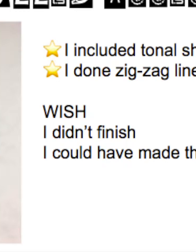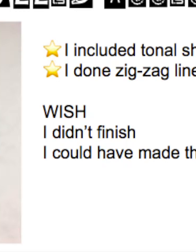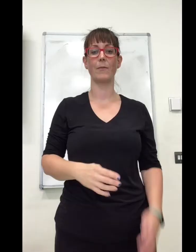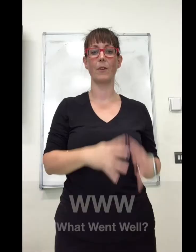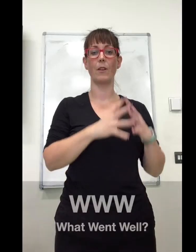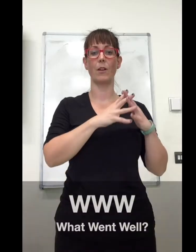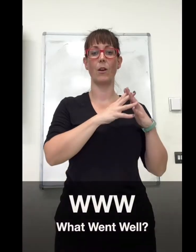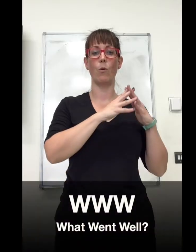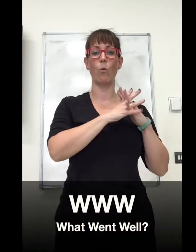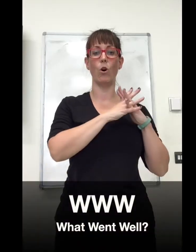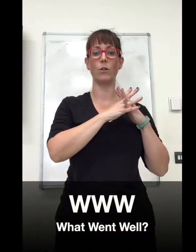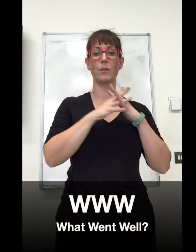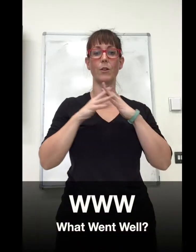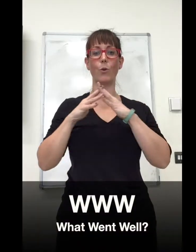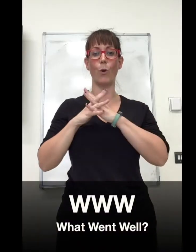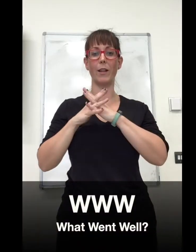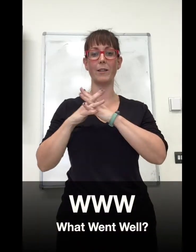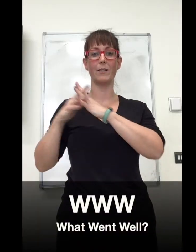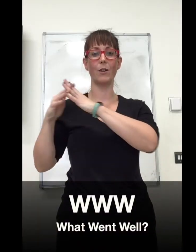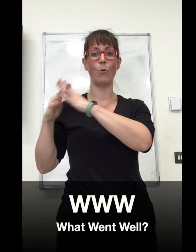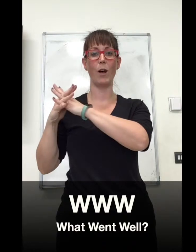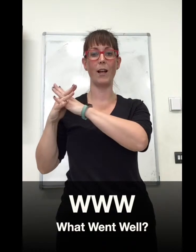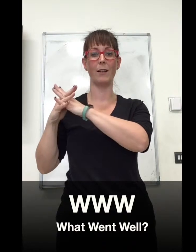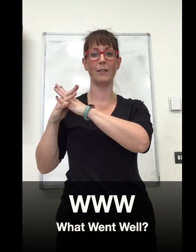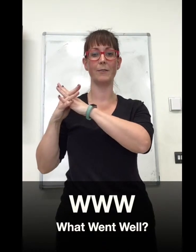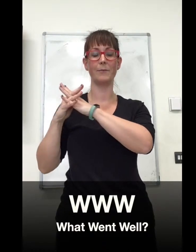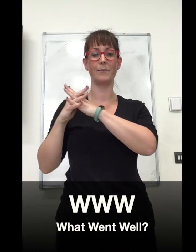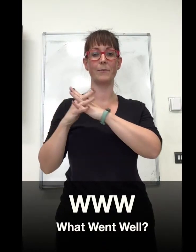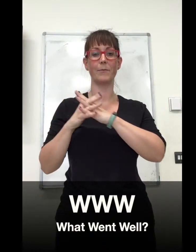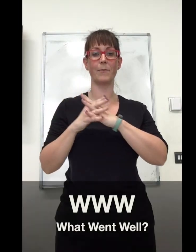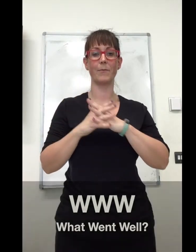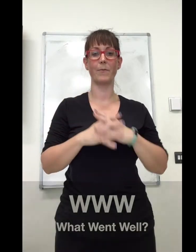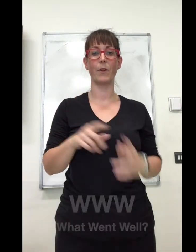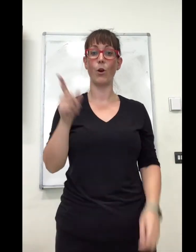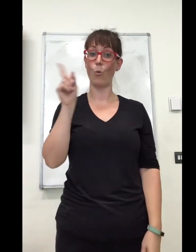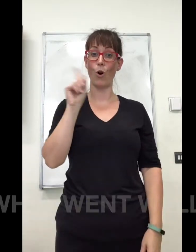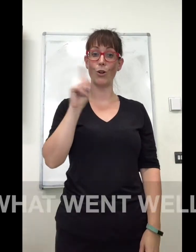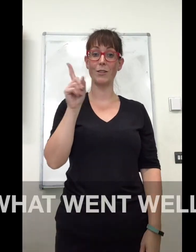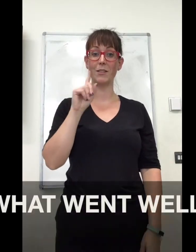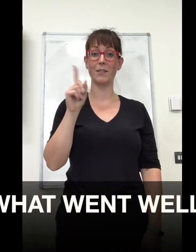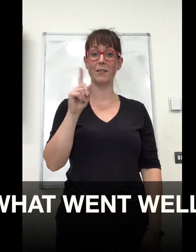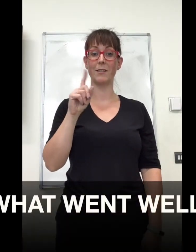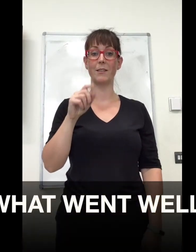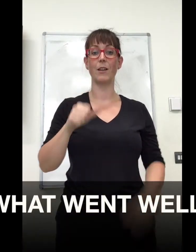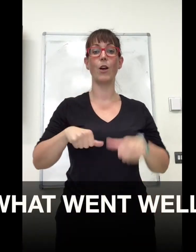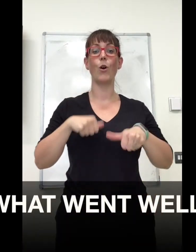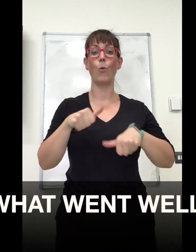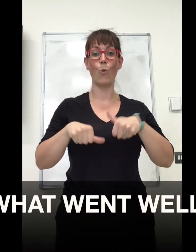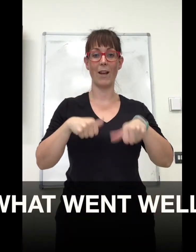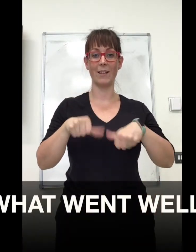What went well? What went